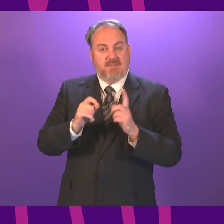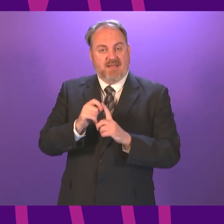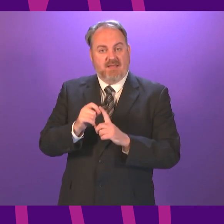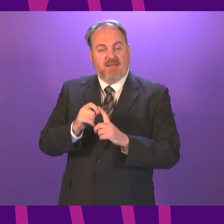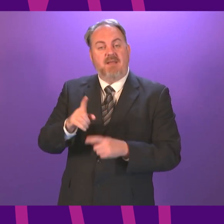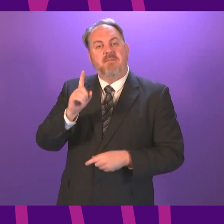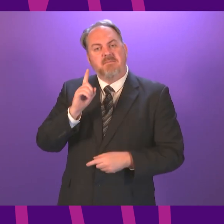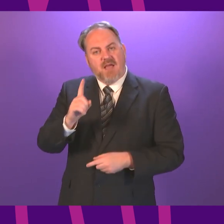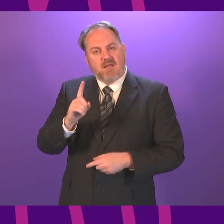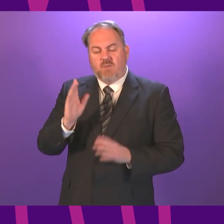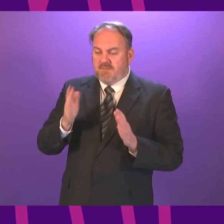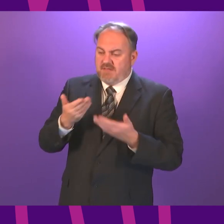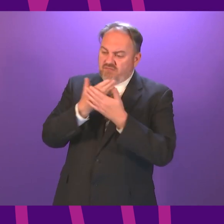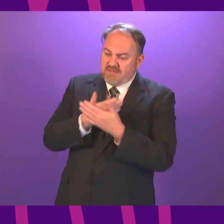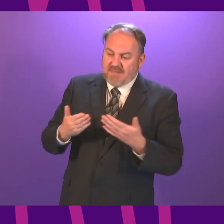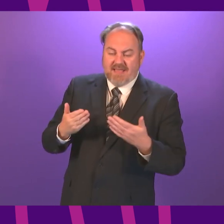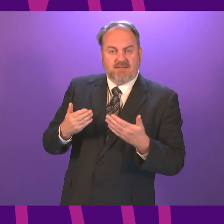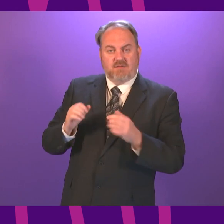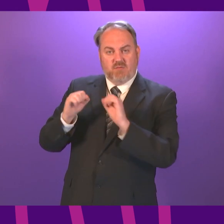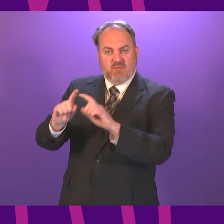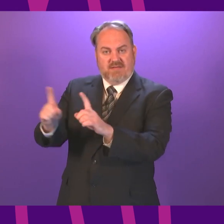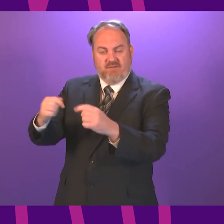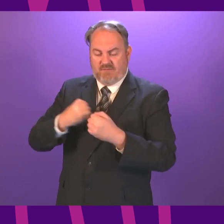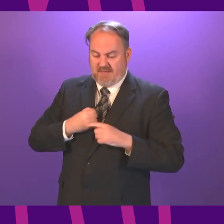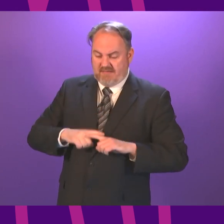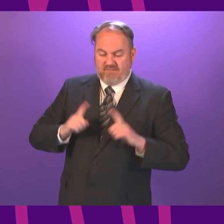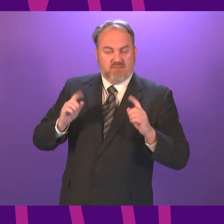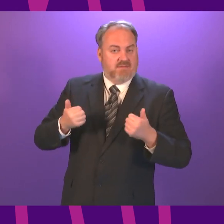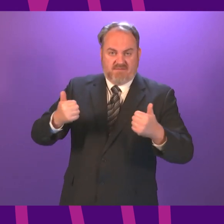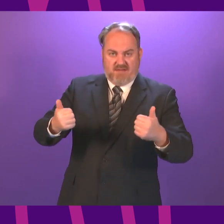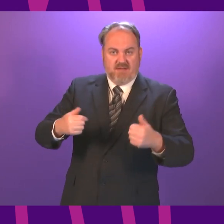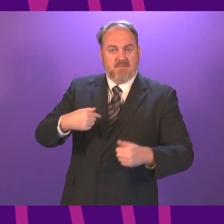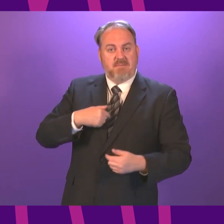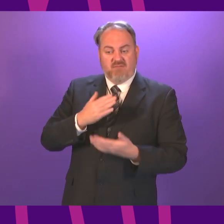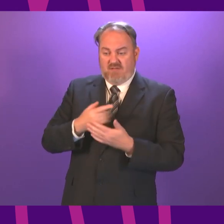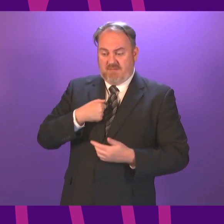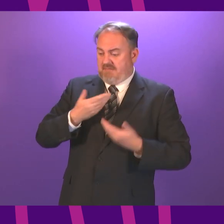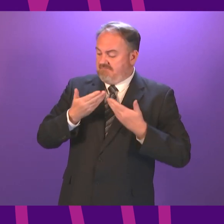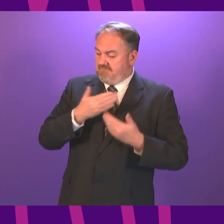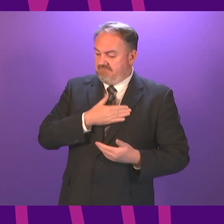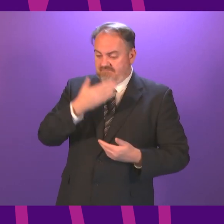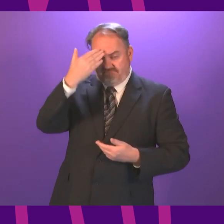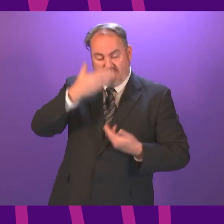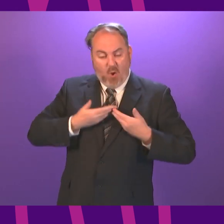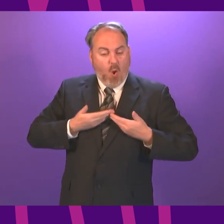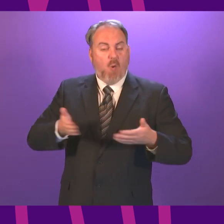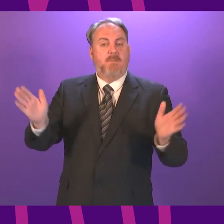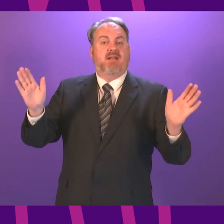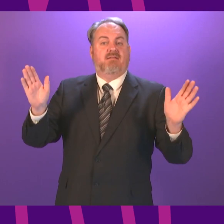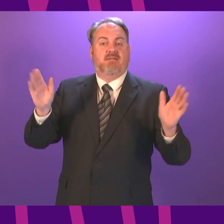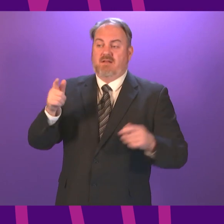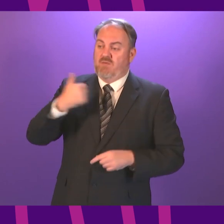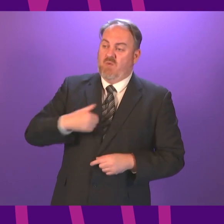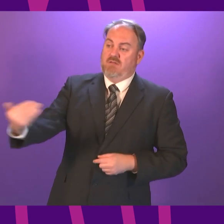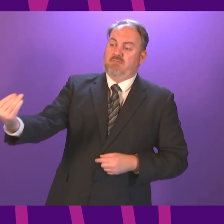to respect the differences between us but I say again my door is open the door of this Government is open to anybody who wants to come to us with good